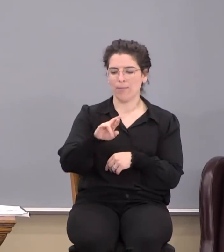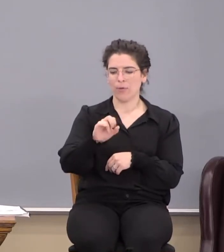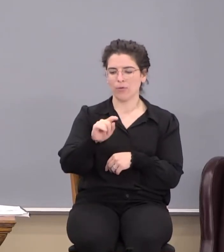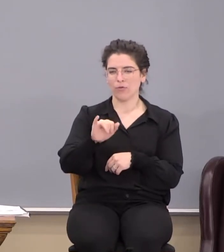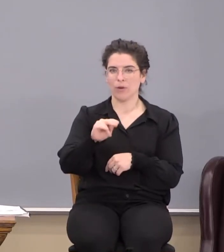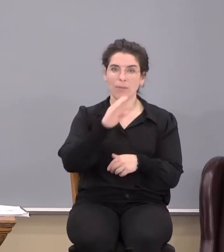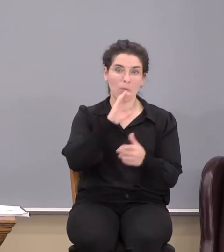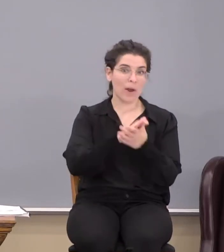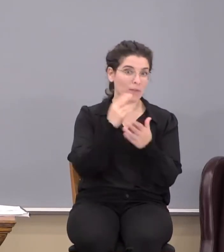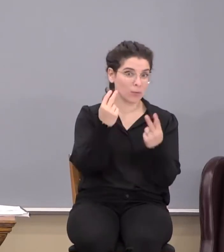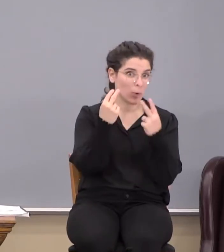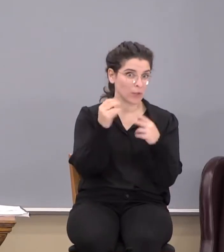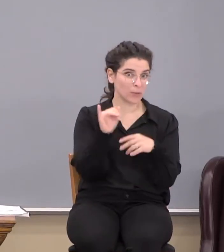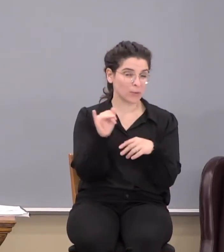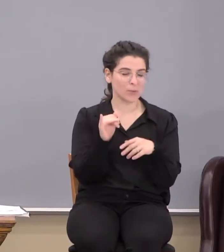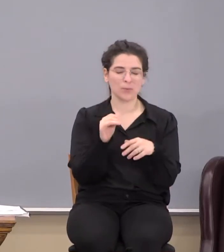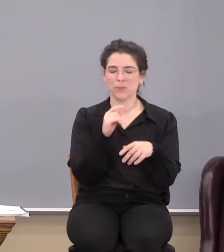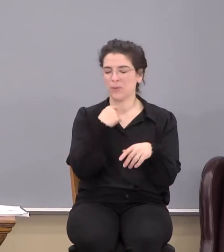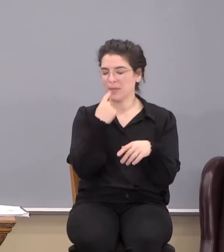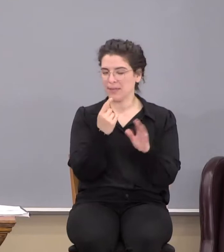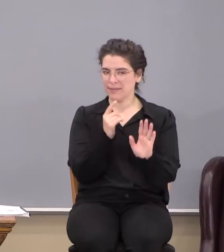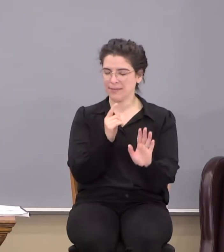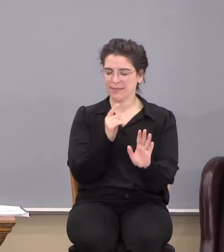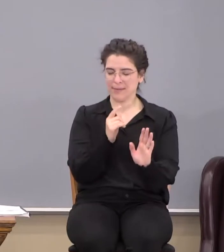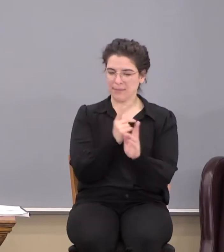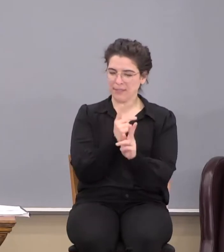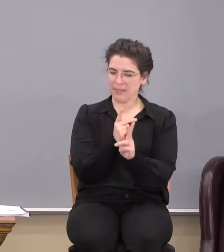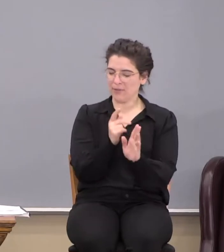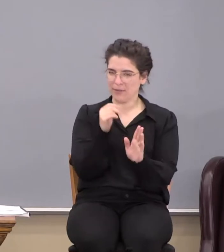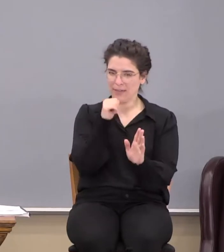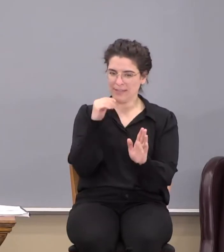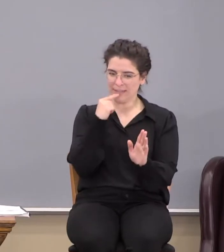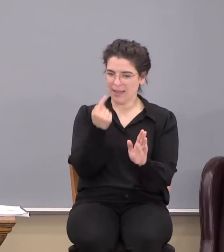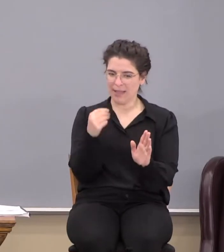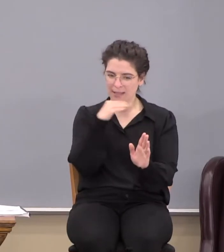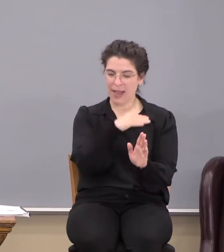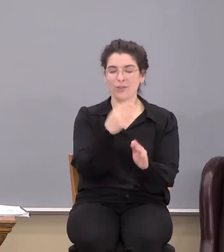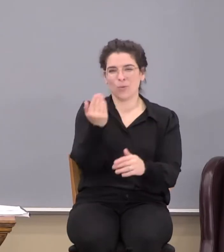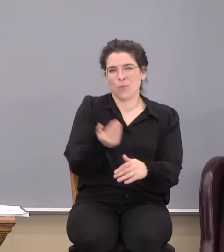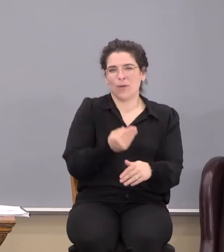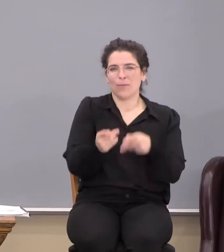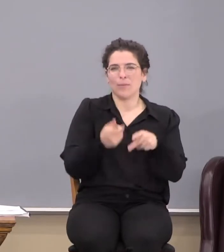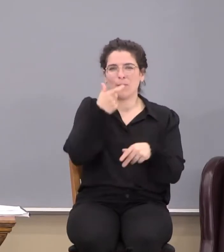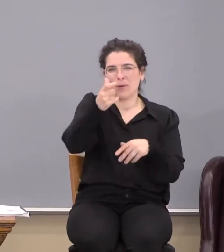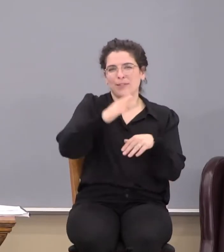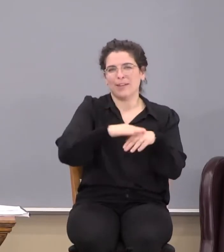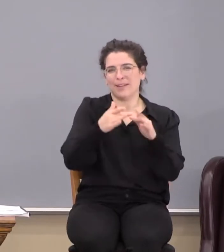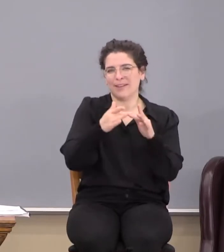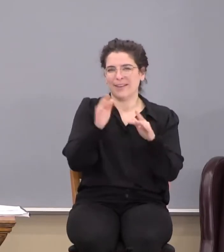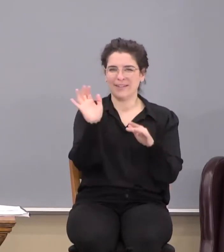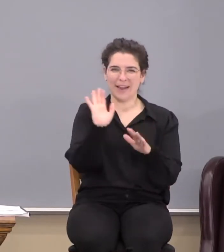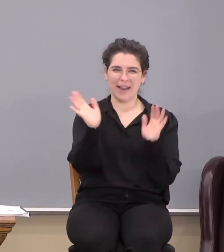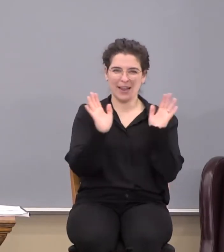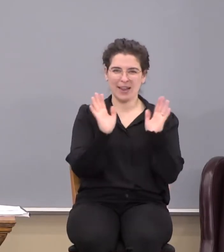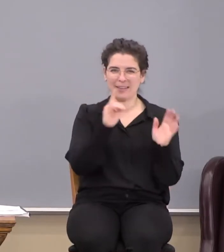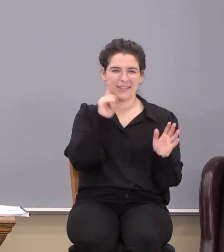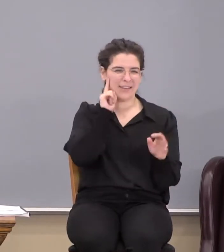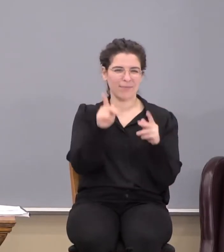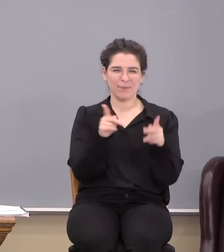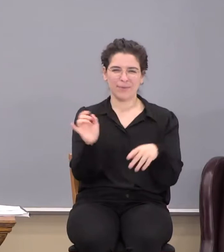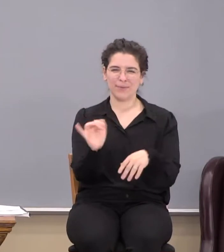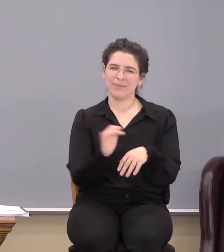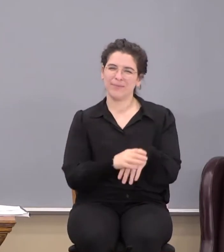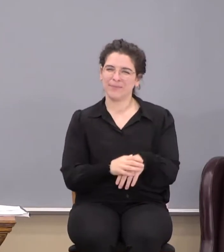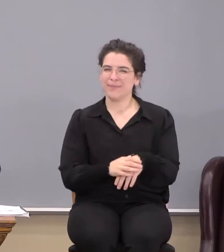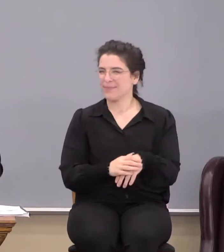too, so I got to, you know, tell the line or whatever. But welcome to the folks listening on the internet as well. and we,